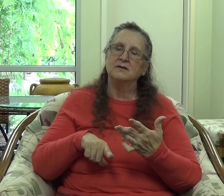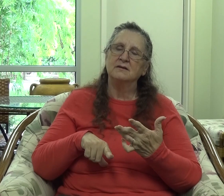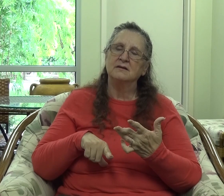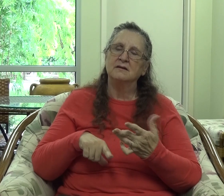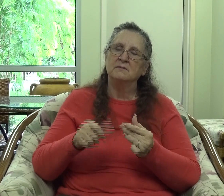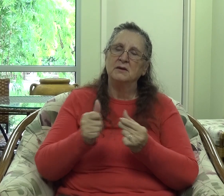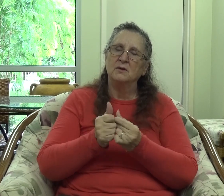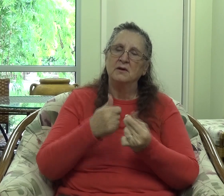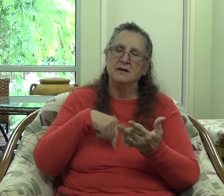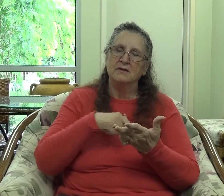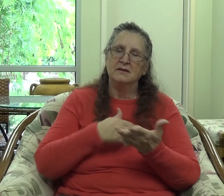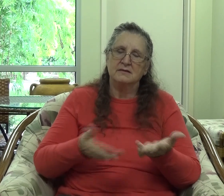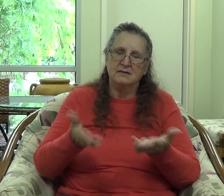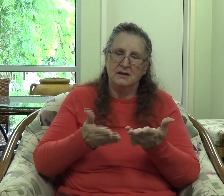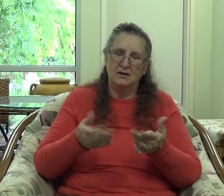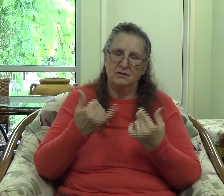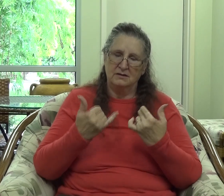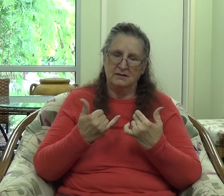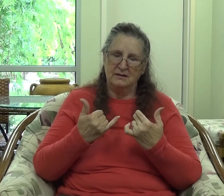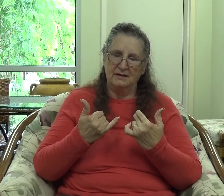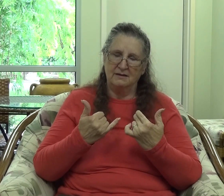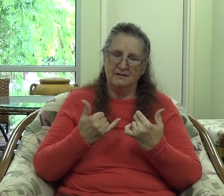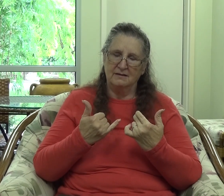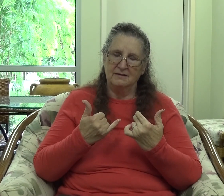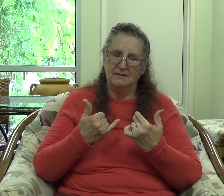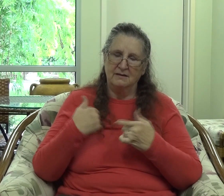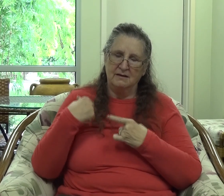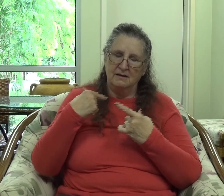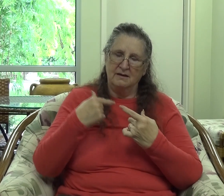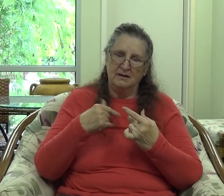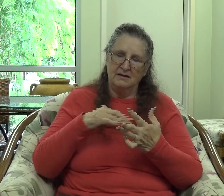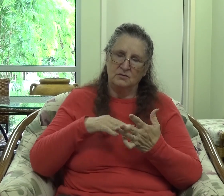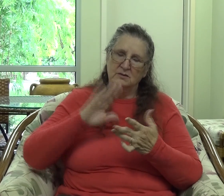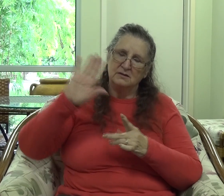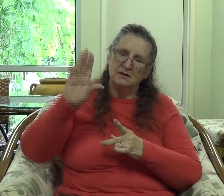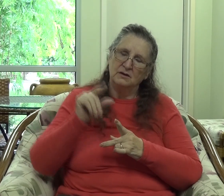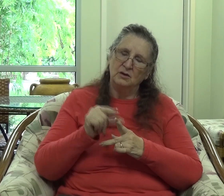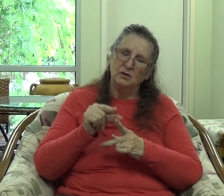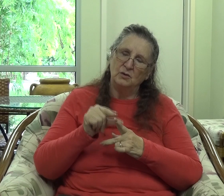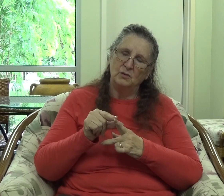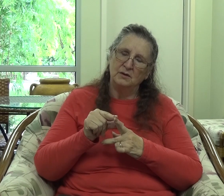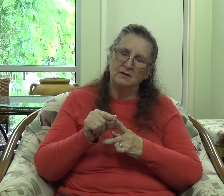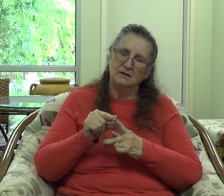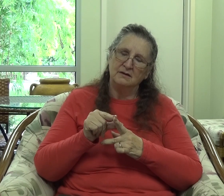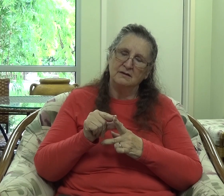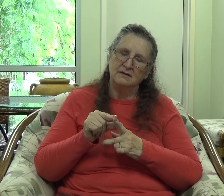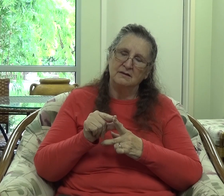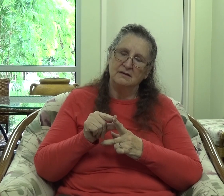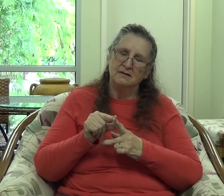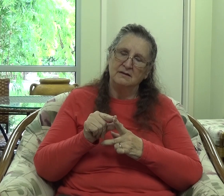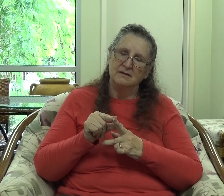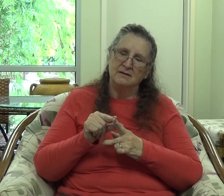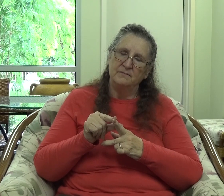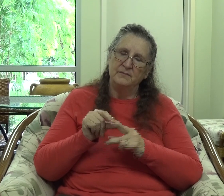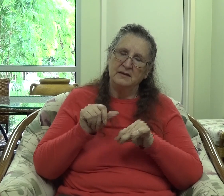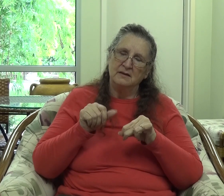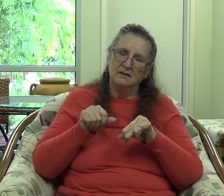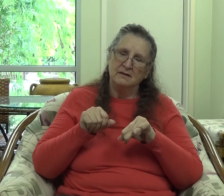with us here today as we go through your word Lord and may your spirit